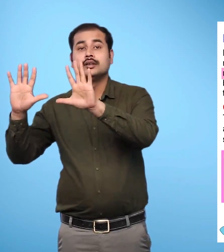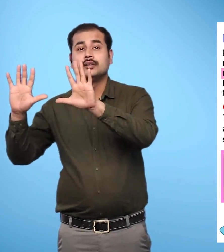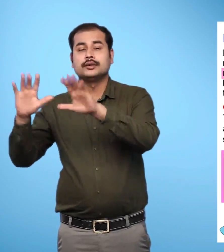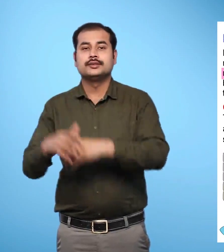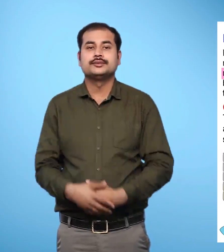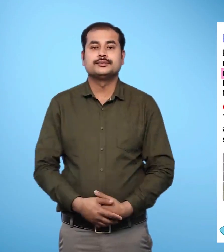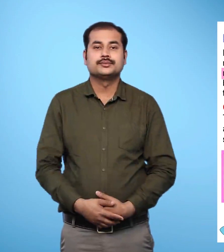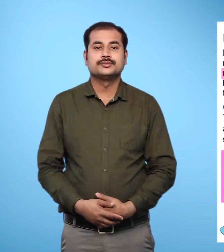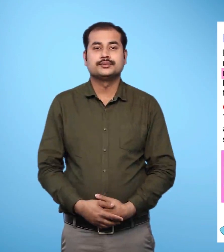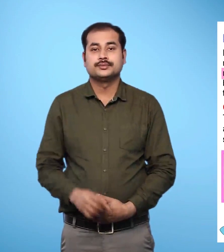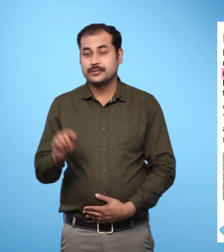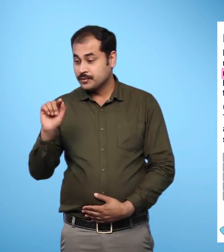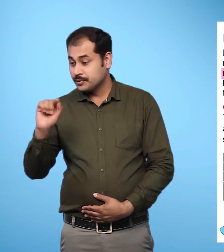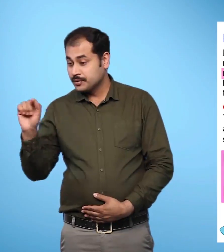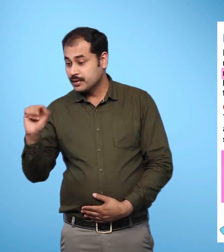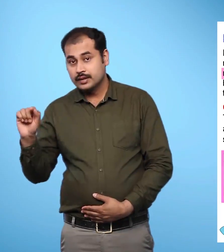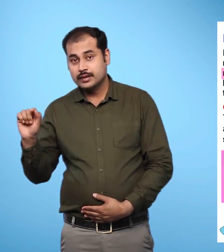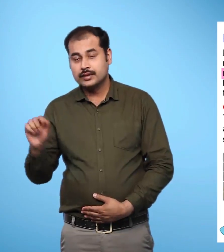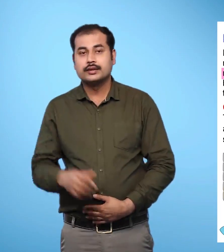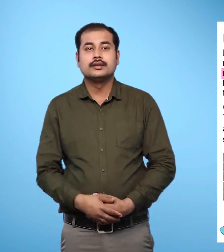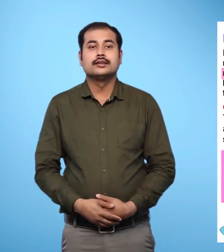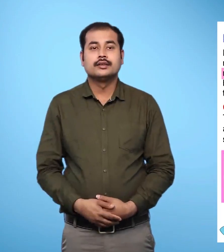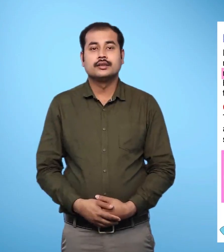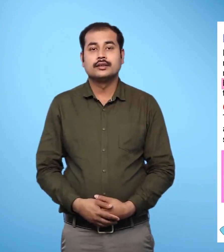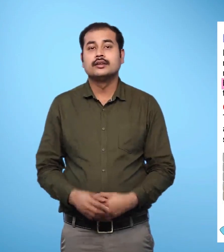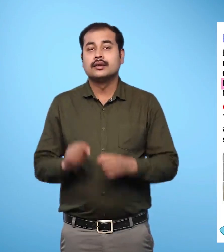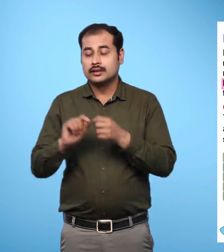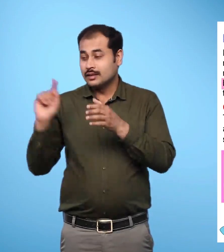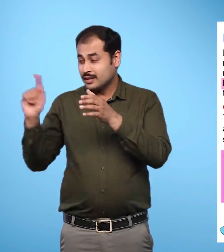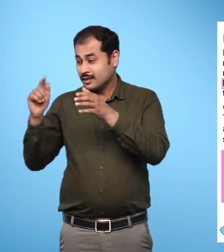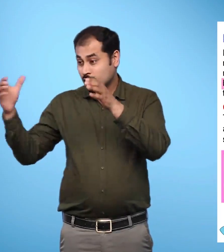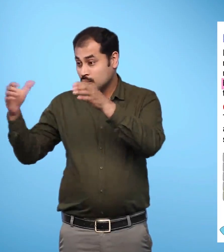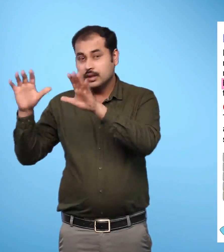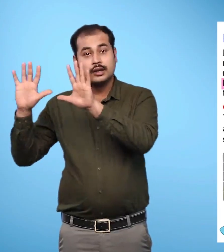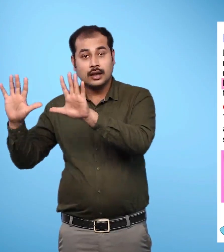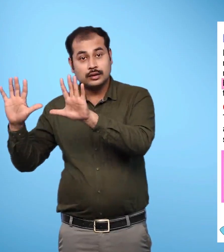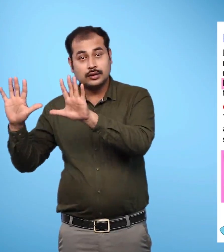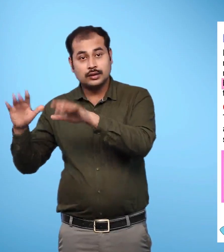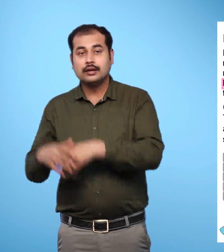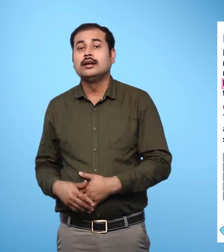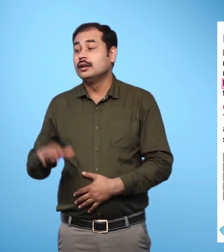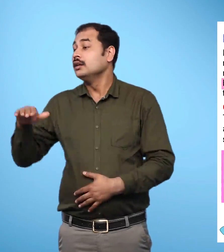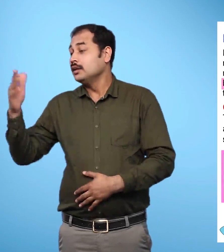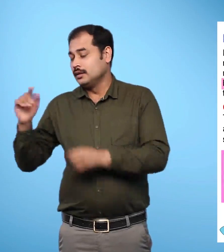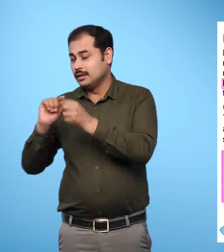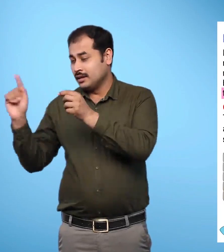After equal to sign, both the bundles of 10 matchsticks are shown